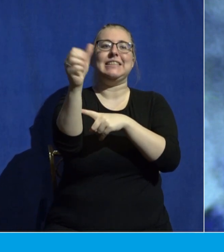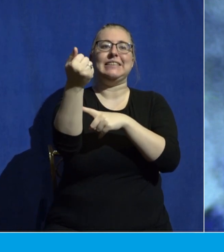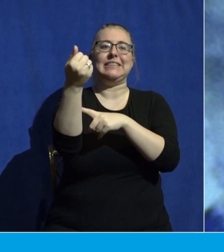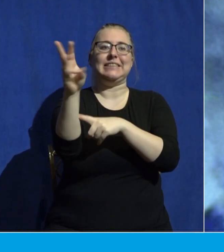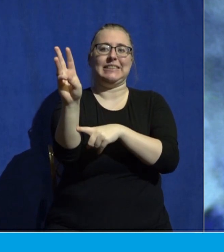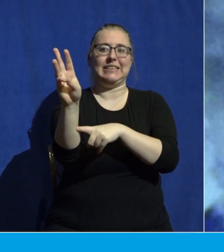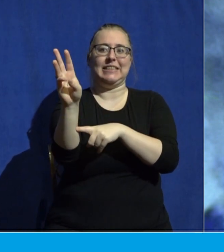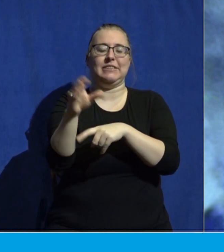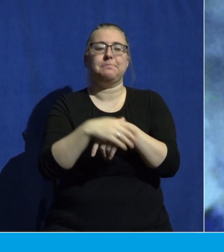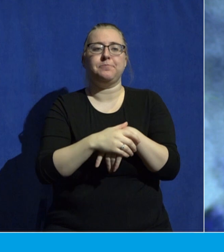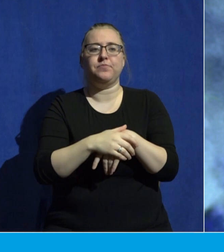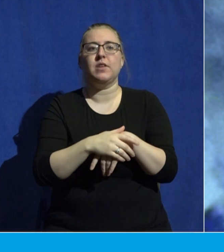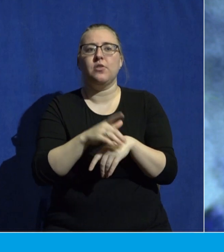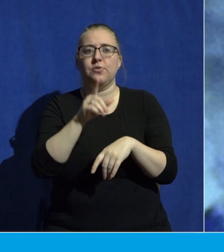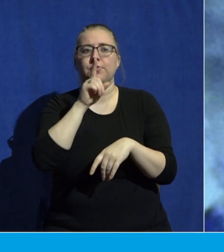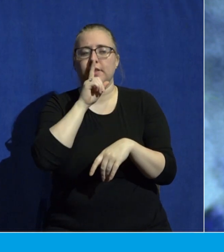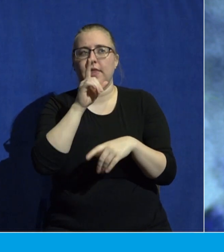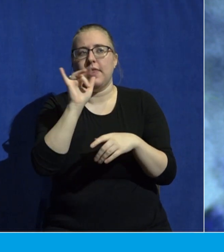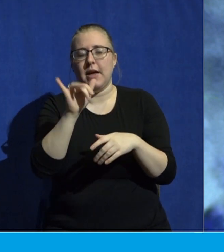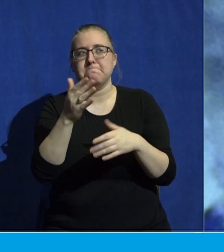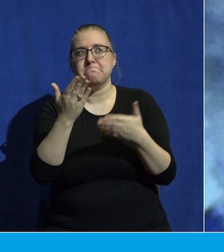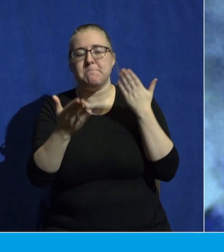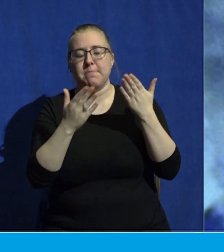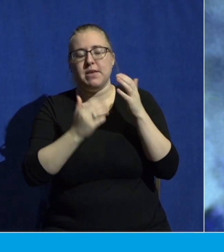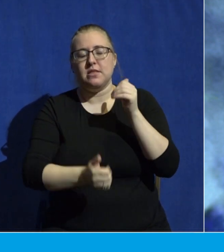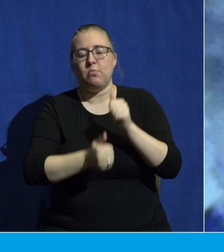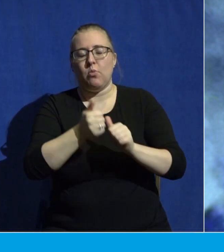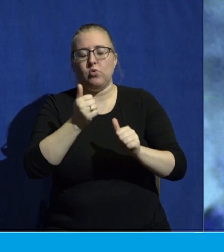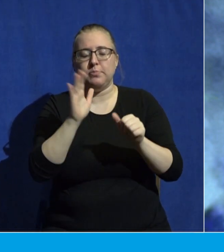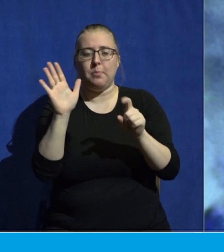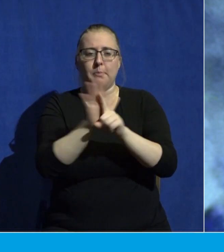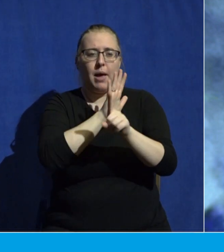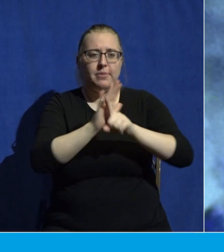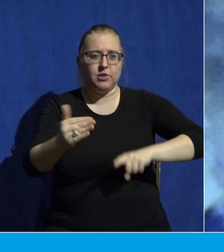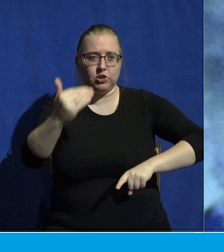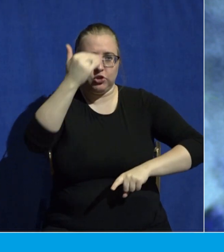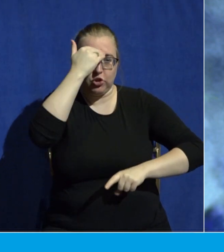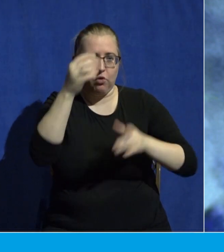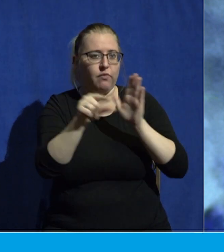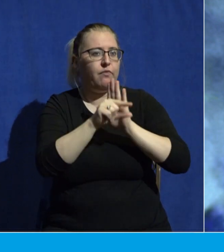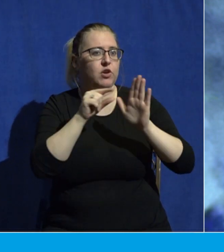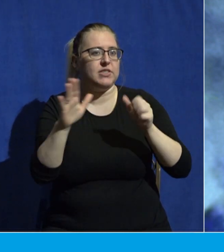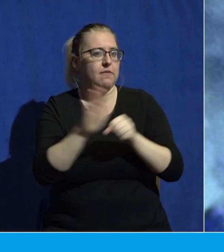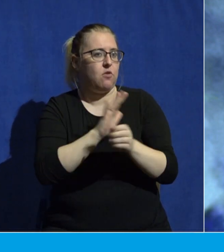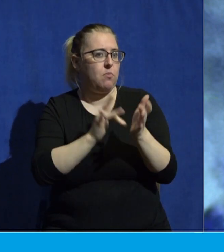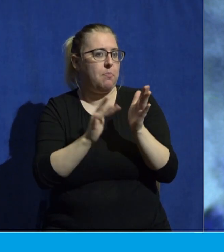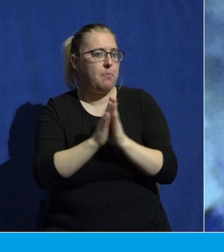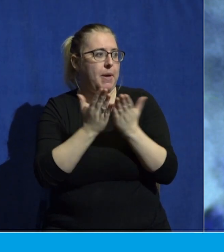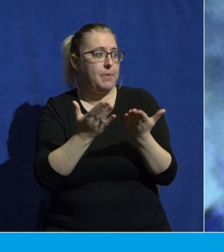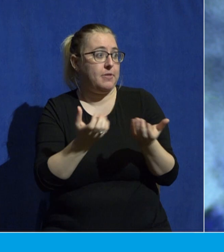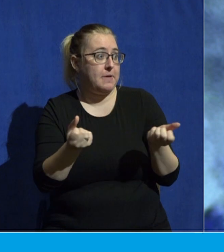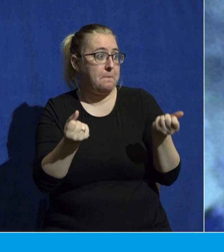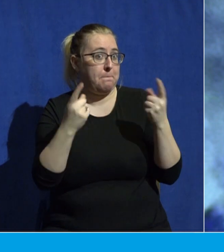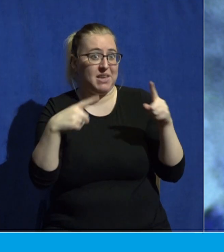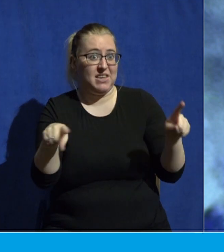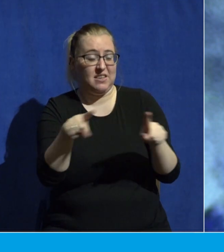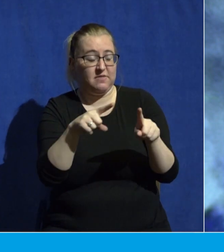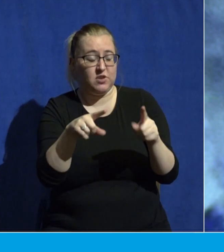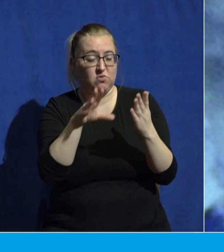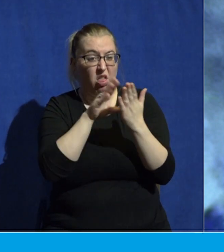it's arguably the most well-known verse in all of the Bible. many of you have heard it from a very young age. At least